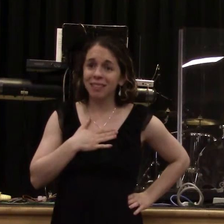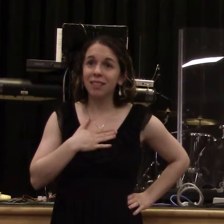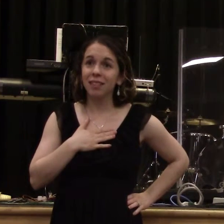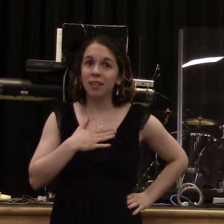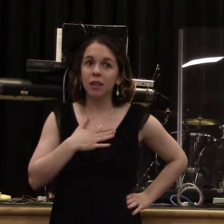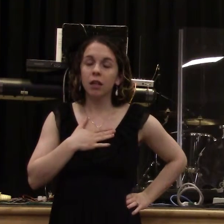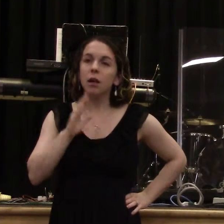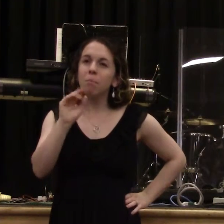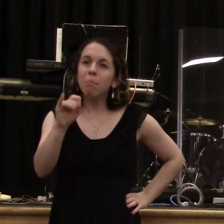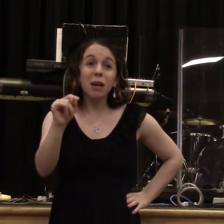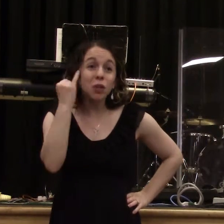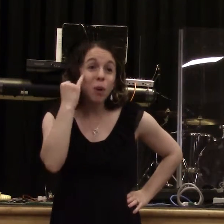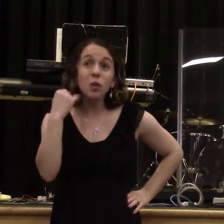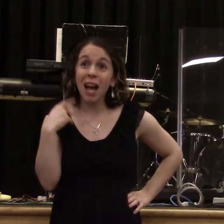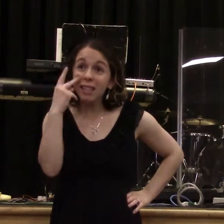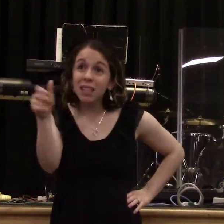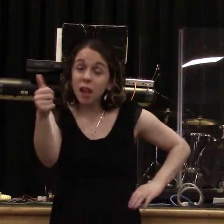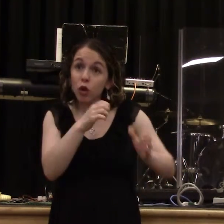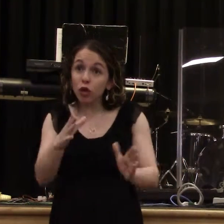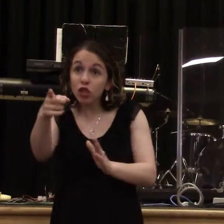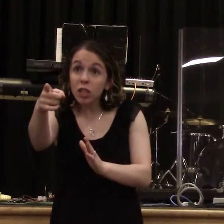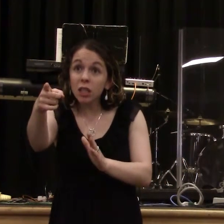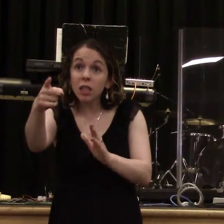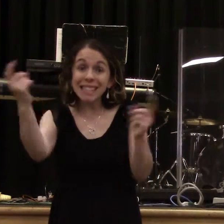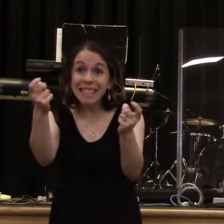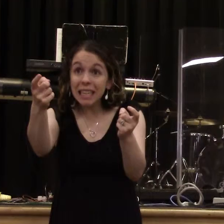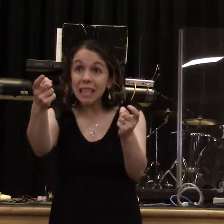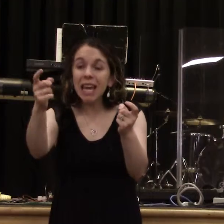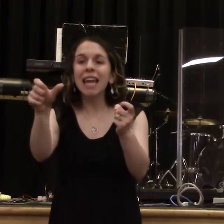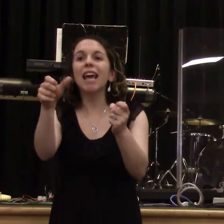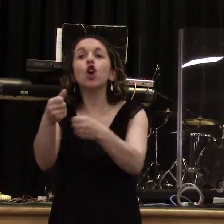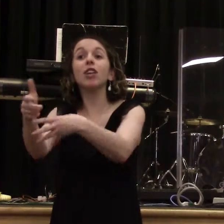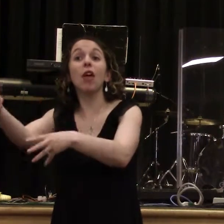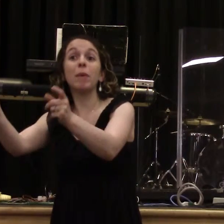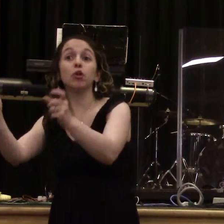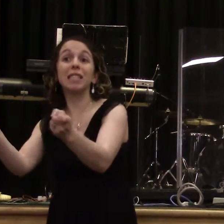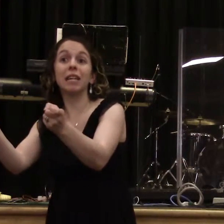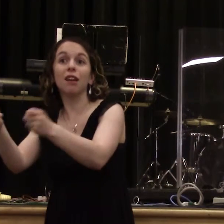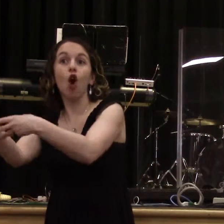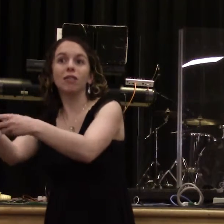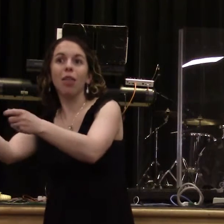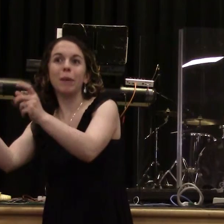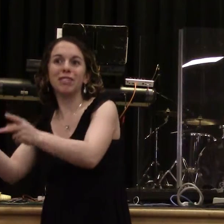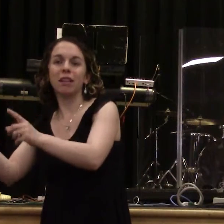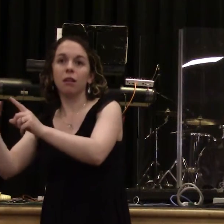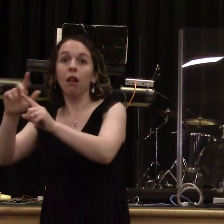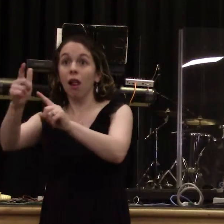to allow somebody to wound the body. And it's only happened a few times, but there were people that we had